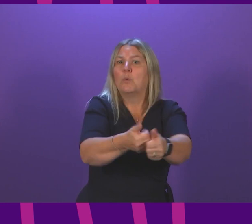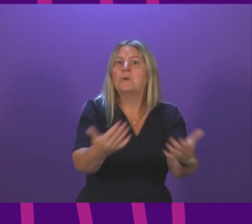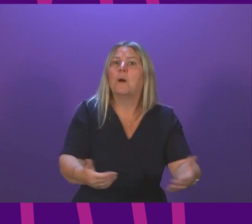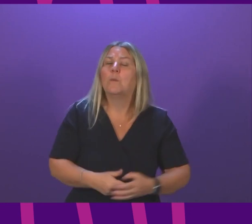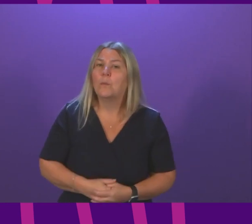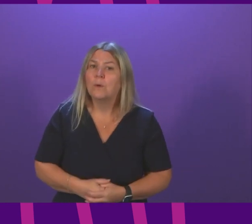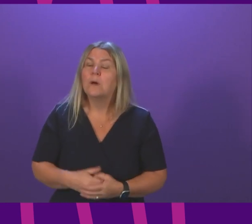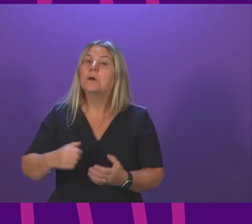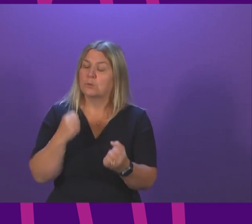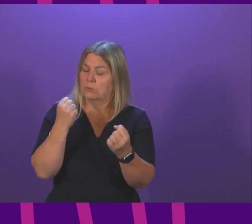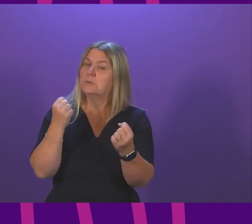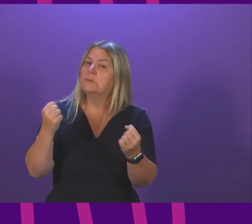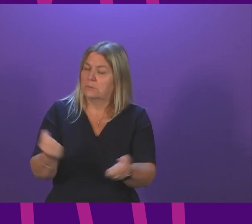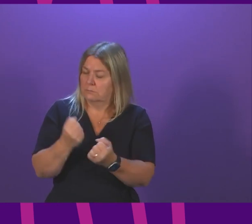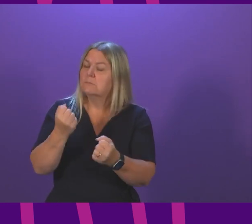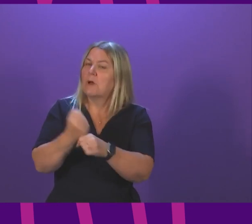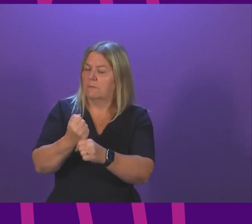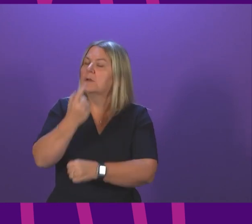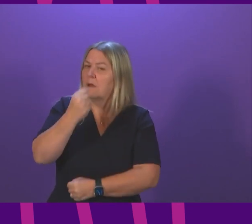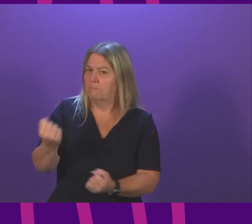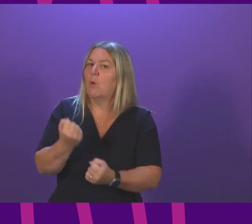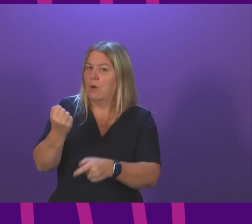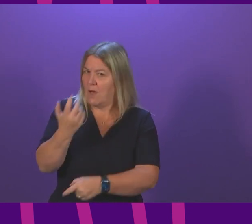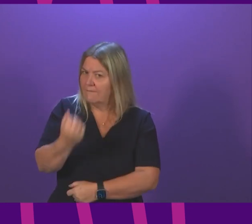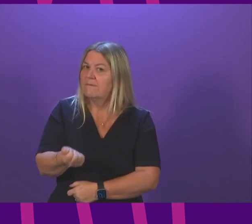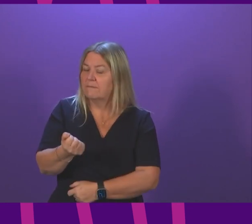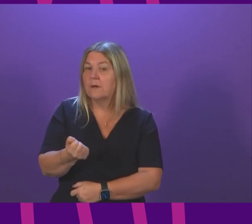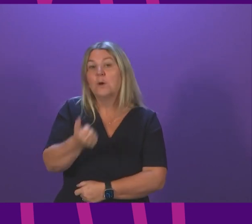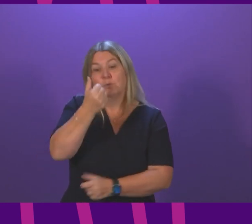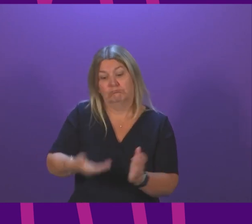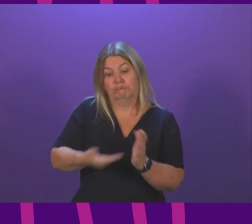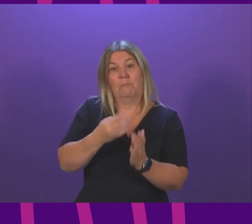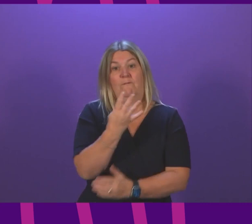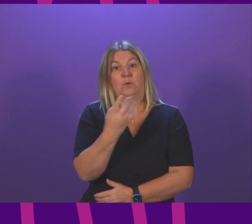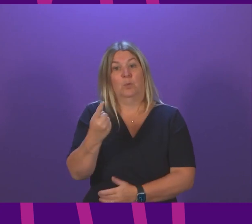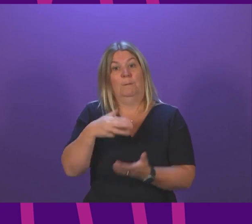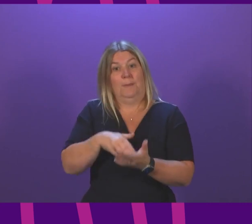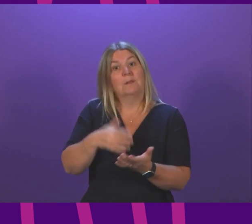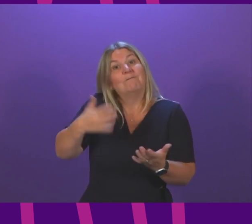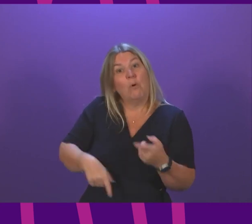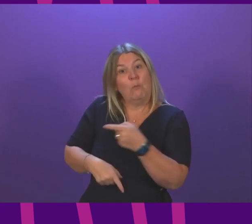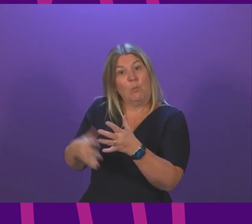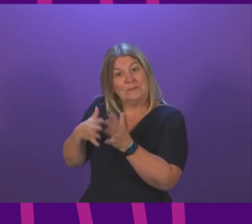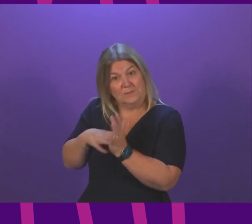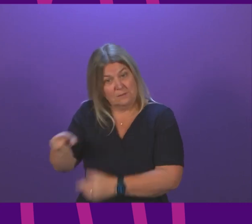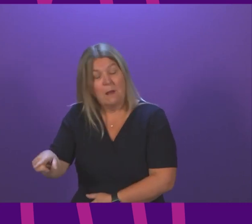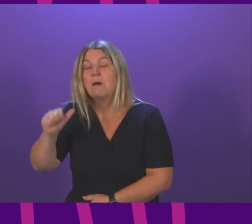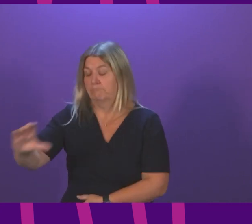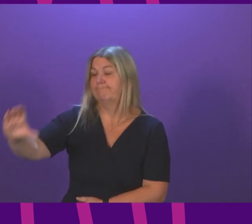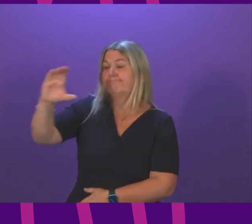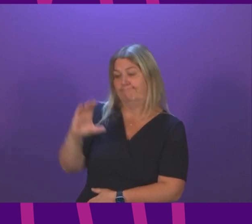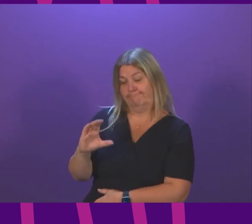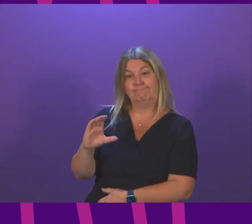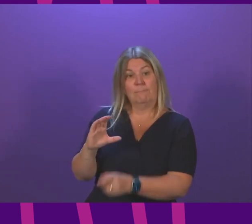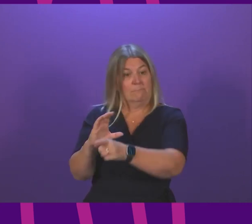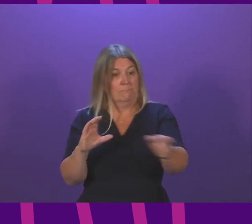power to do something about it we know the additional £41 million is on its way and families need to know that support is on its